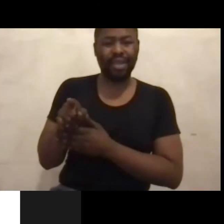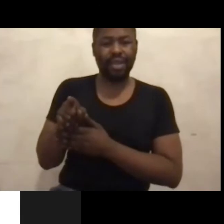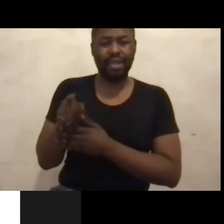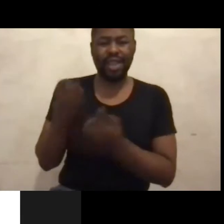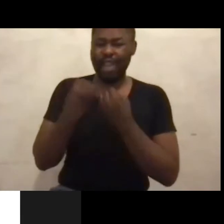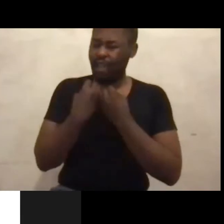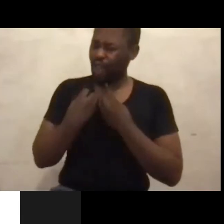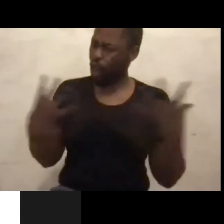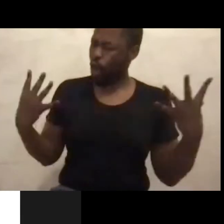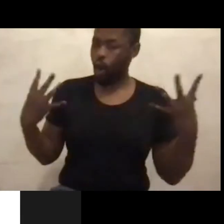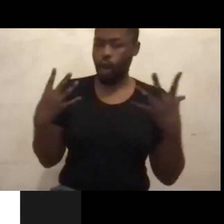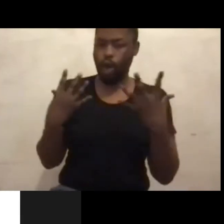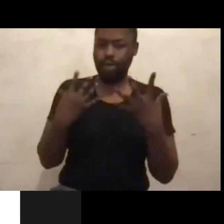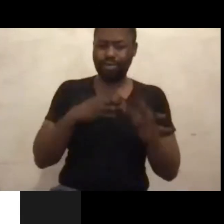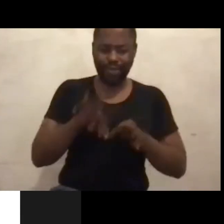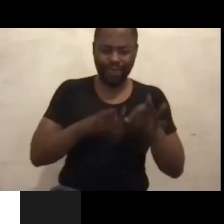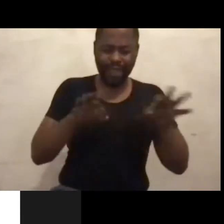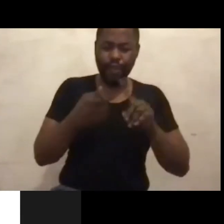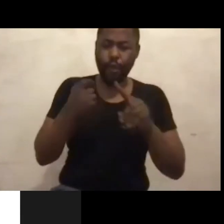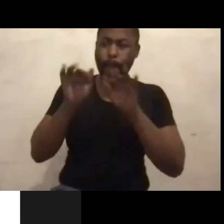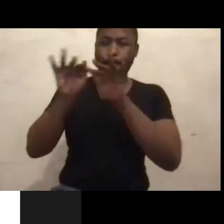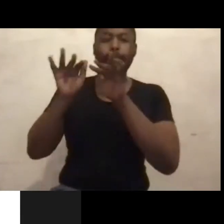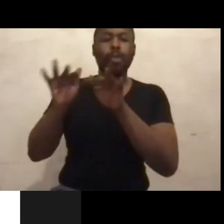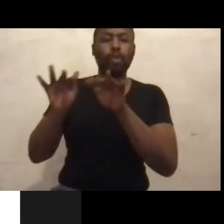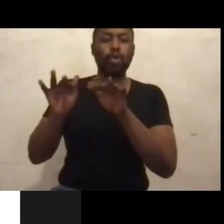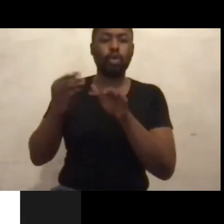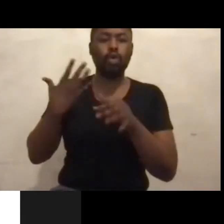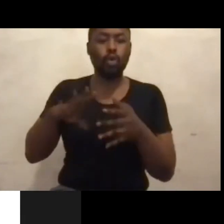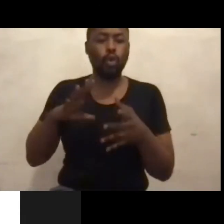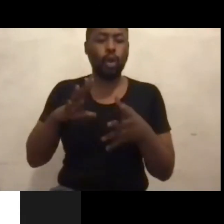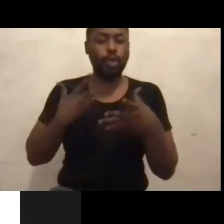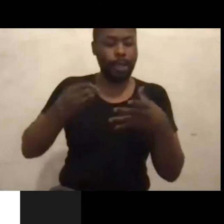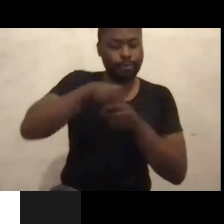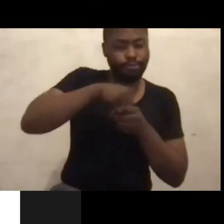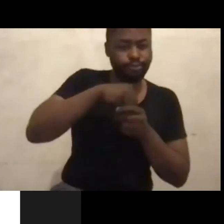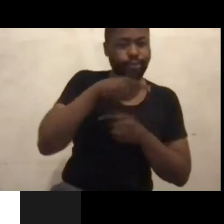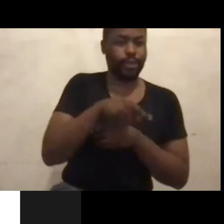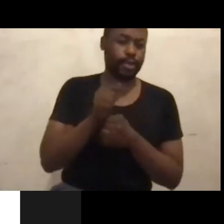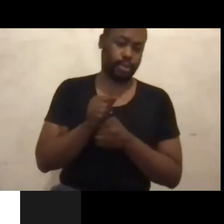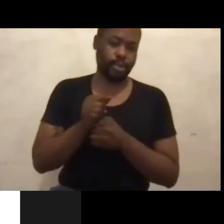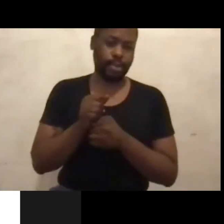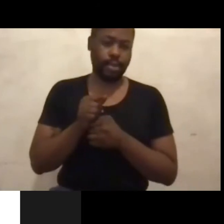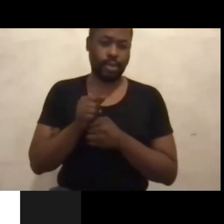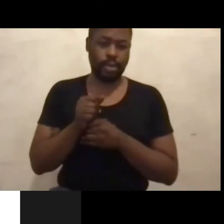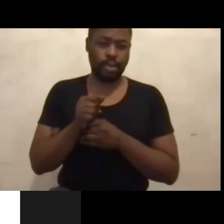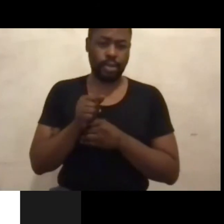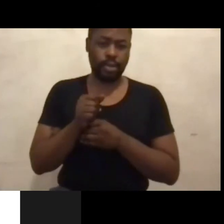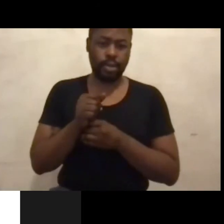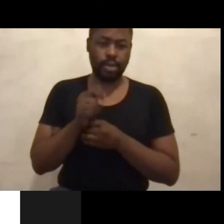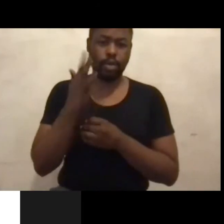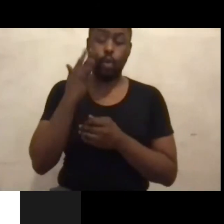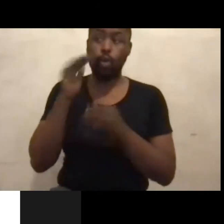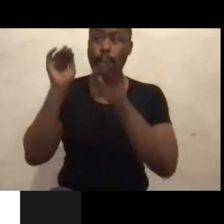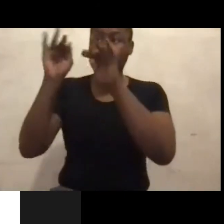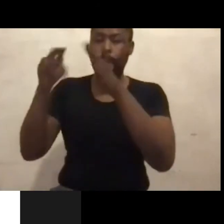gifts from people who then want to push you forward. You know, Lydia, when people buy my books,